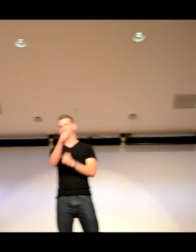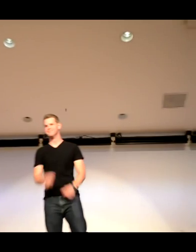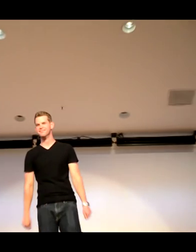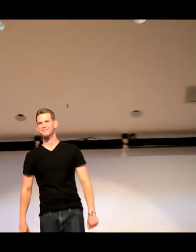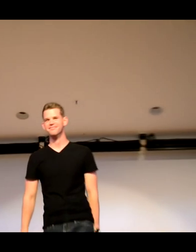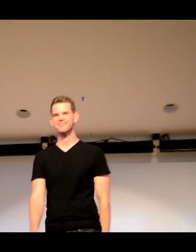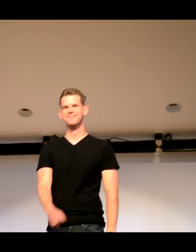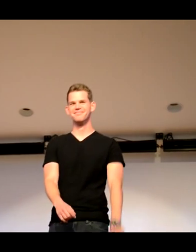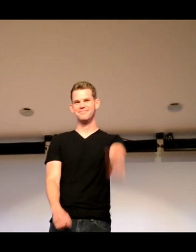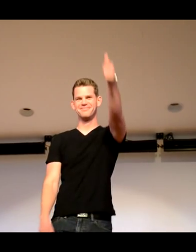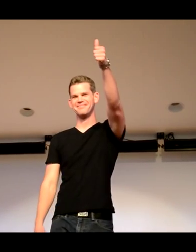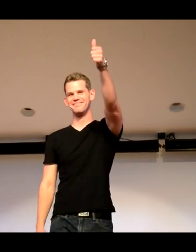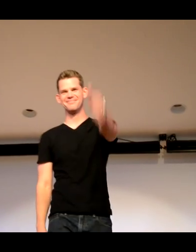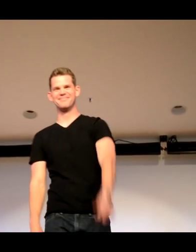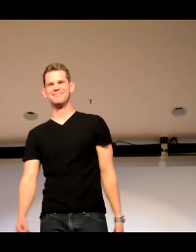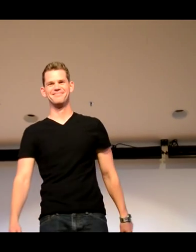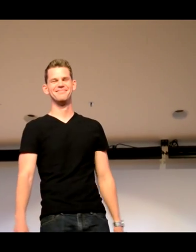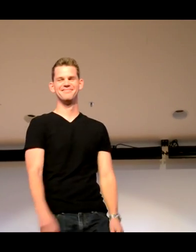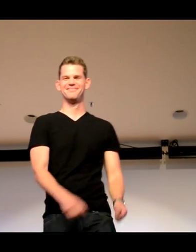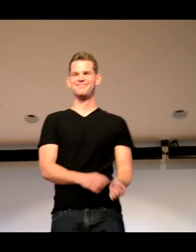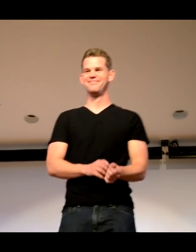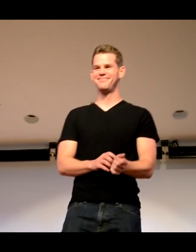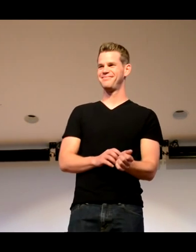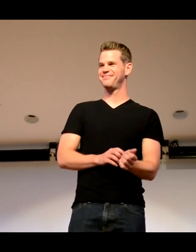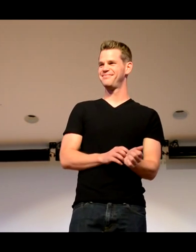okay I'll be contacting you okay with your job